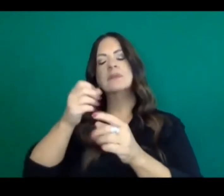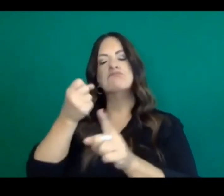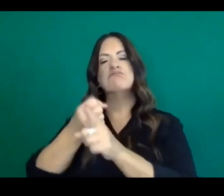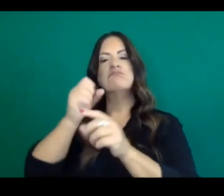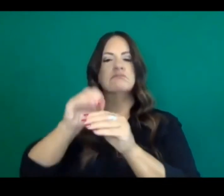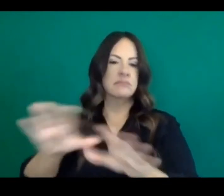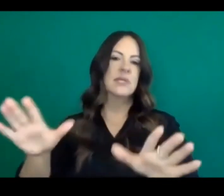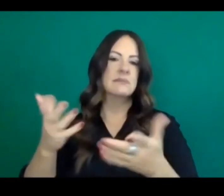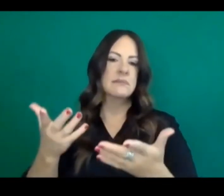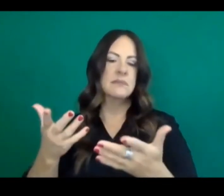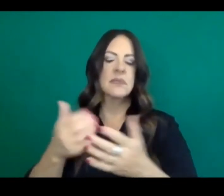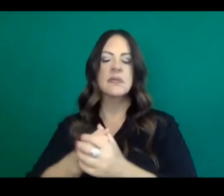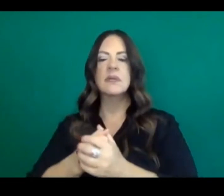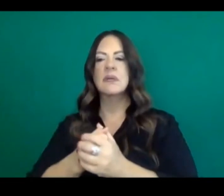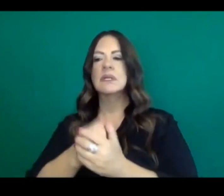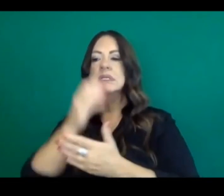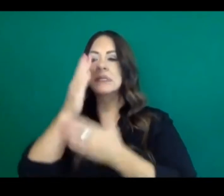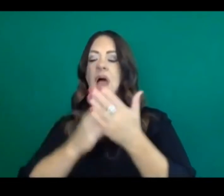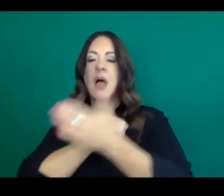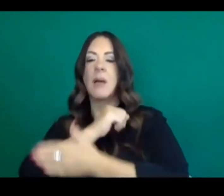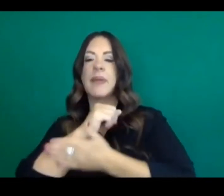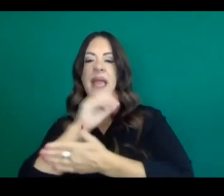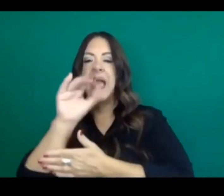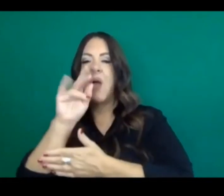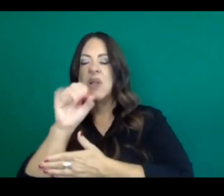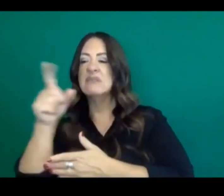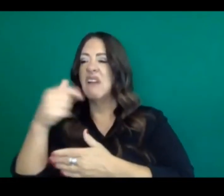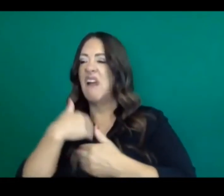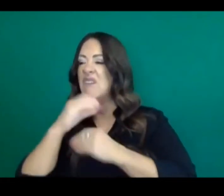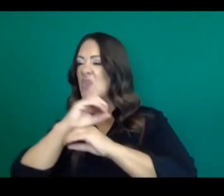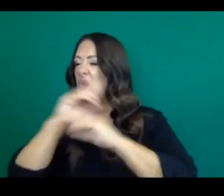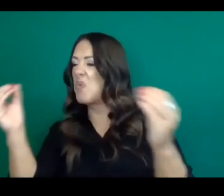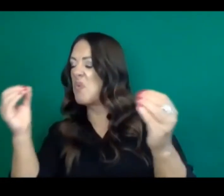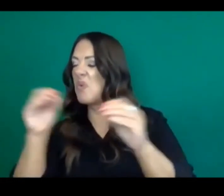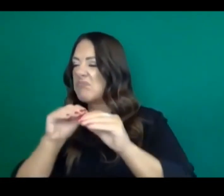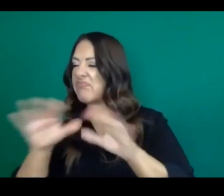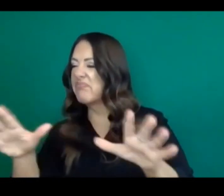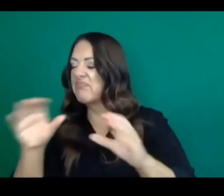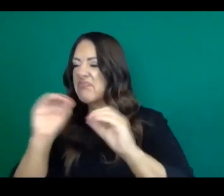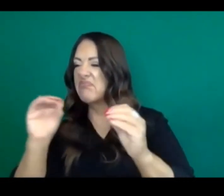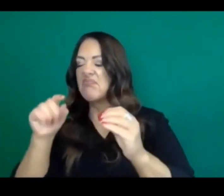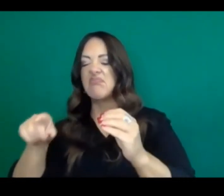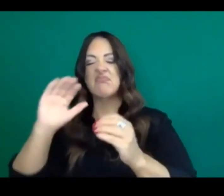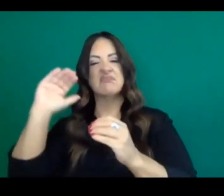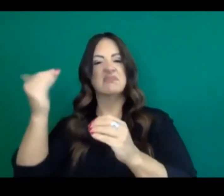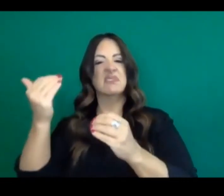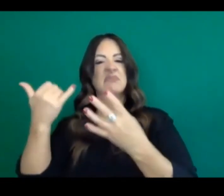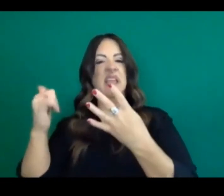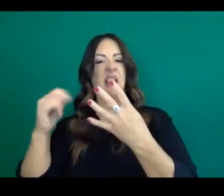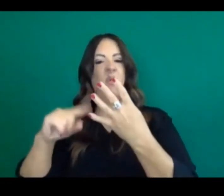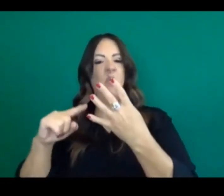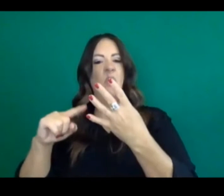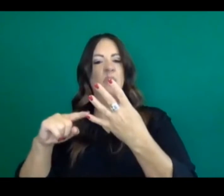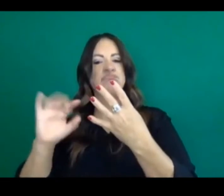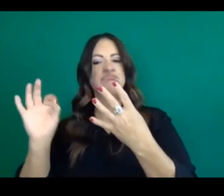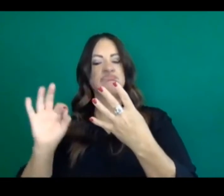that have had very low, you know, almost no transmission, initially start in that yellow tier. For large counties, these